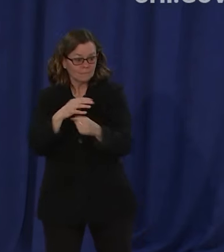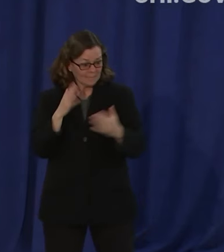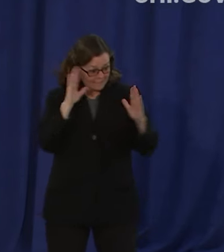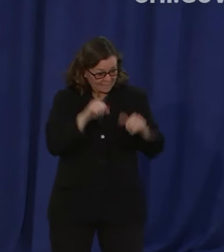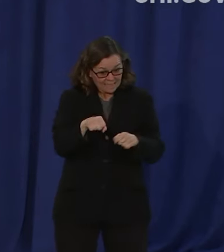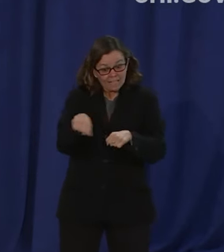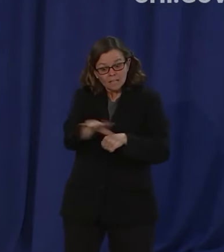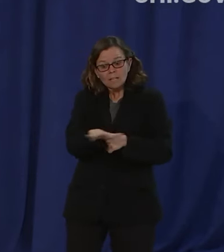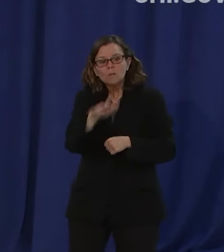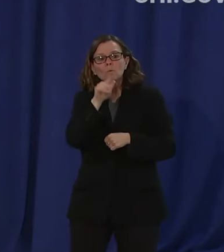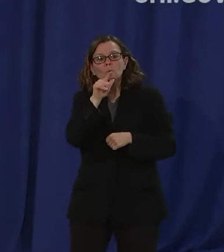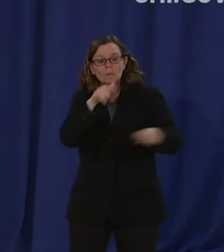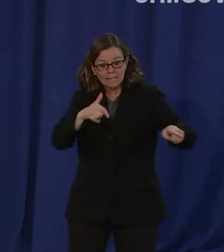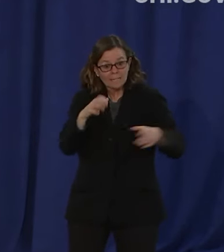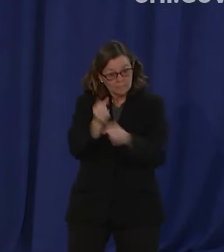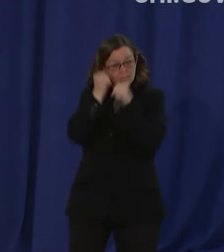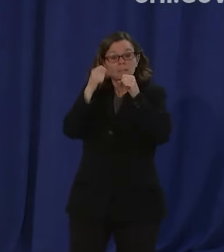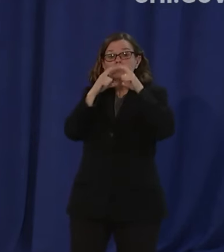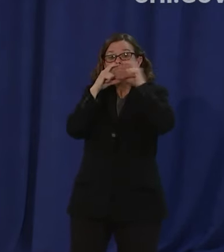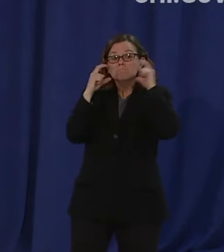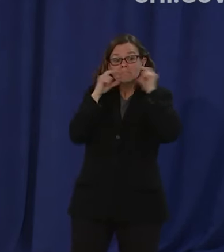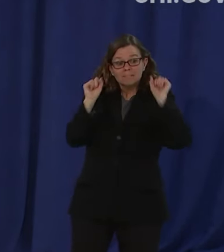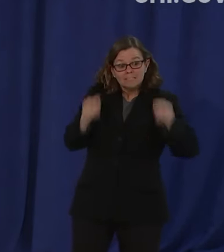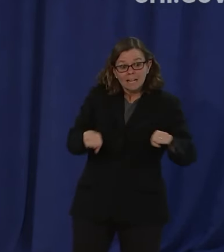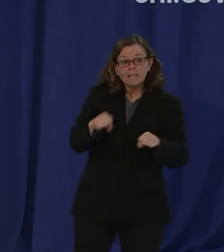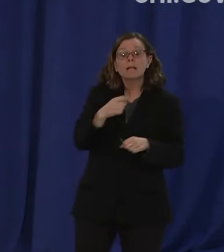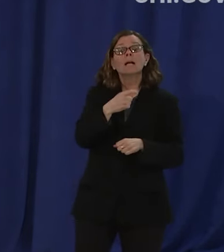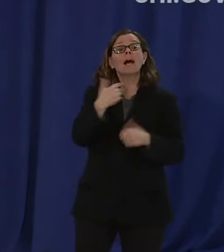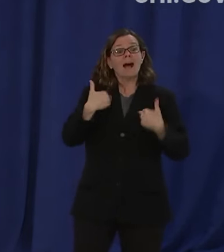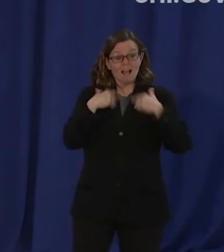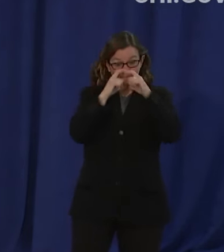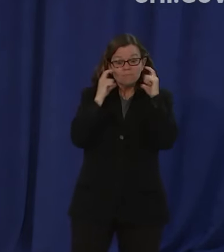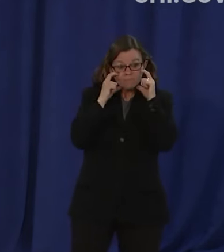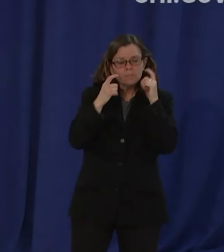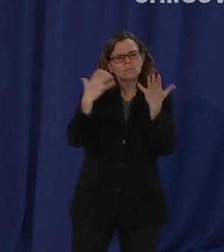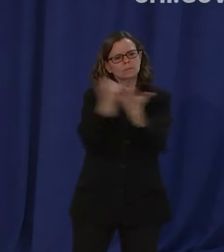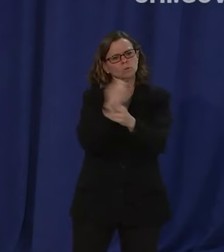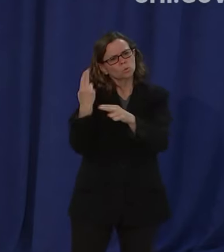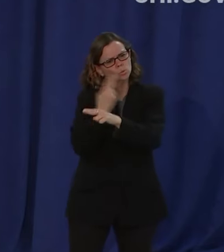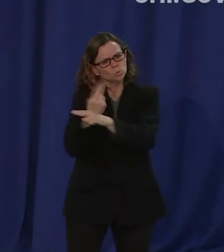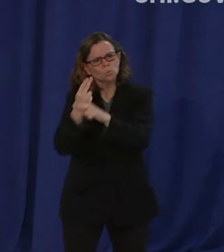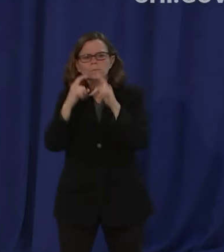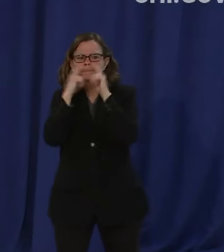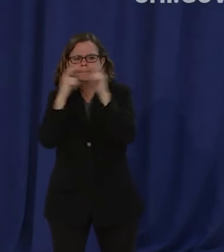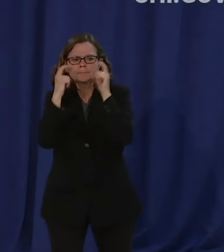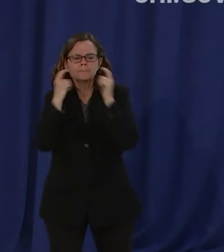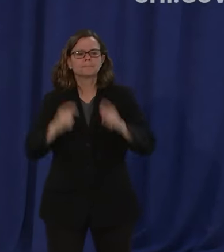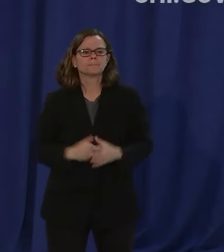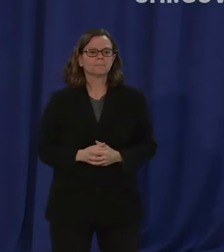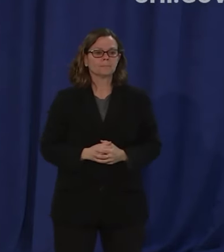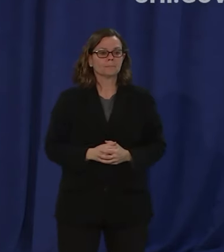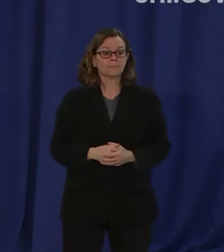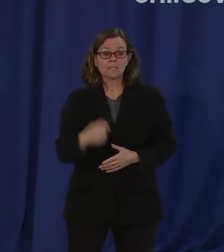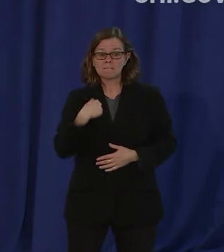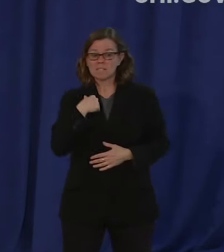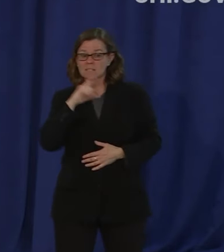to wear masks in congregate settings mandating that without giving people the tools to actually comply and we're not